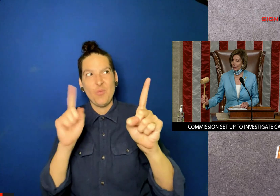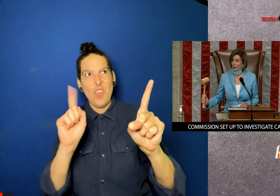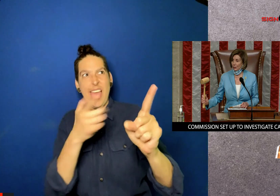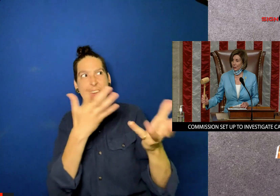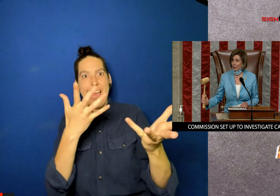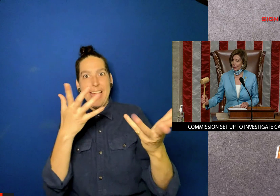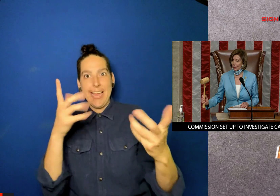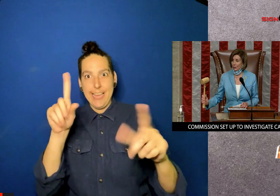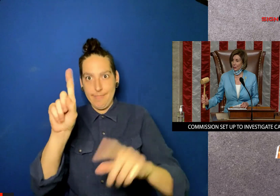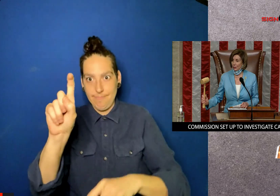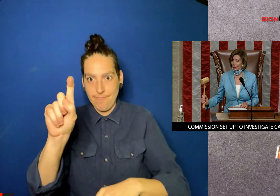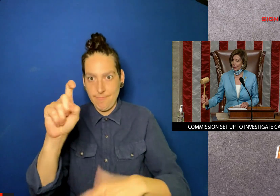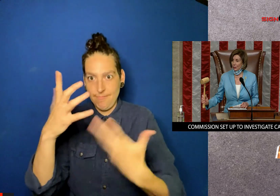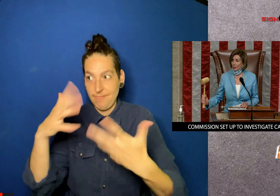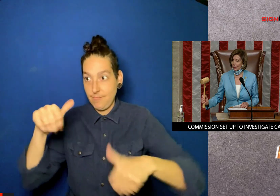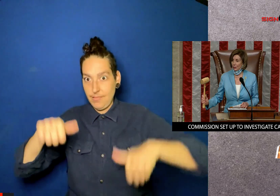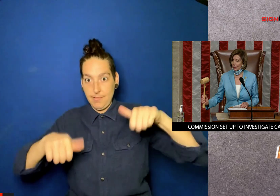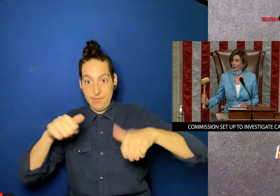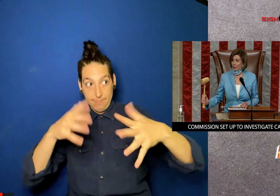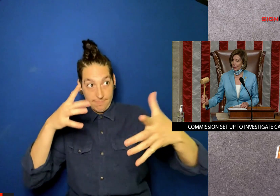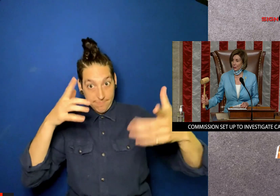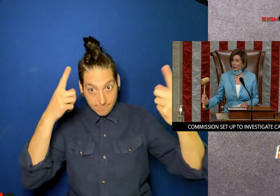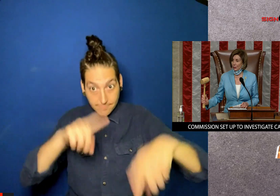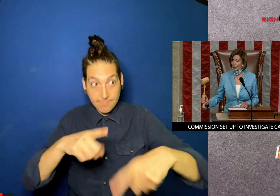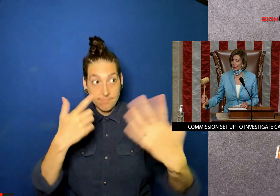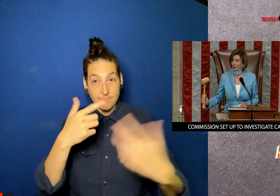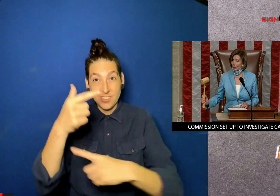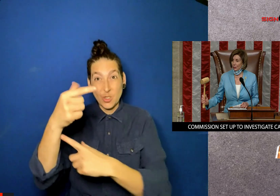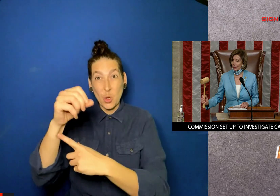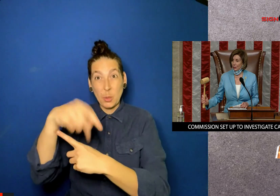an uncertain fate as GOP resistance grows.